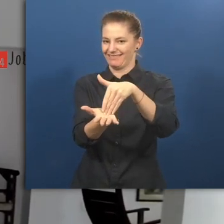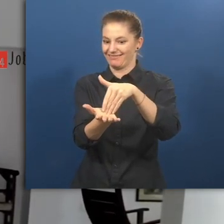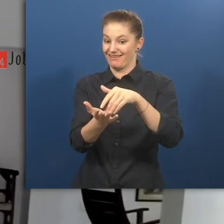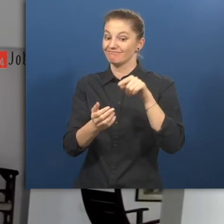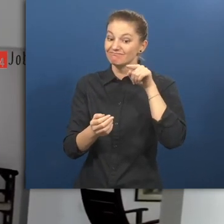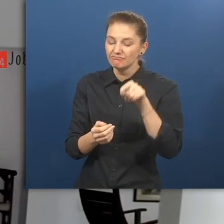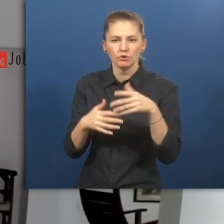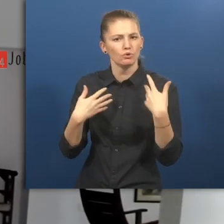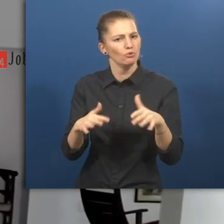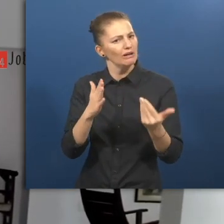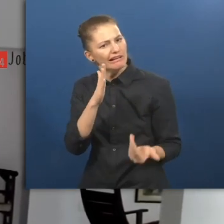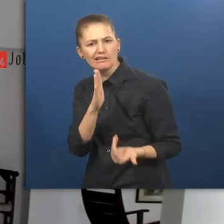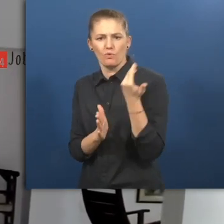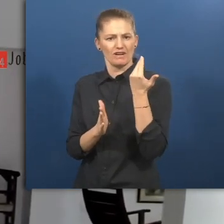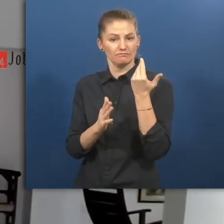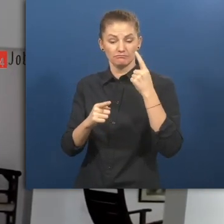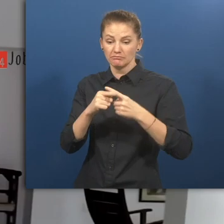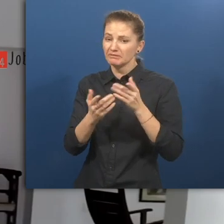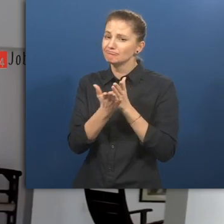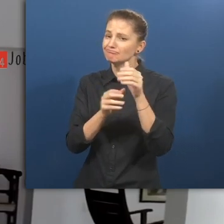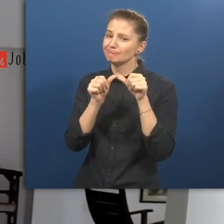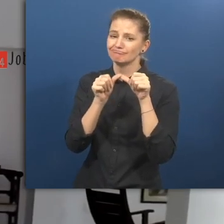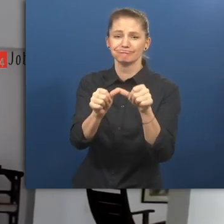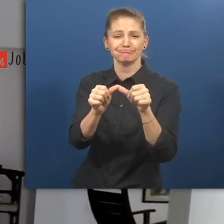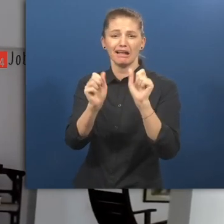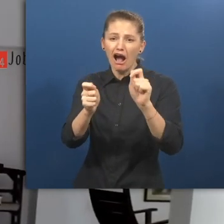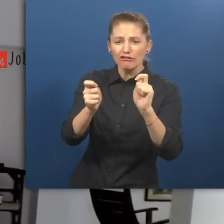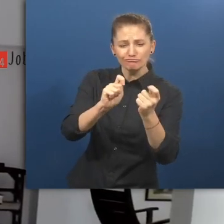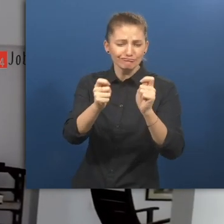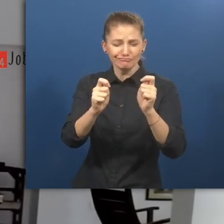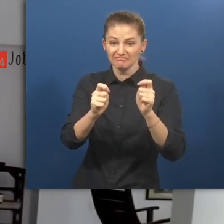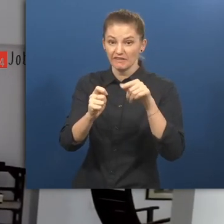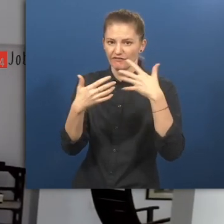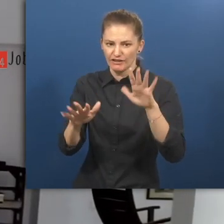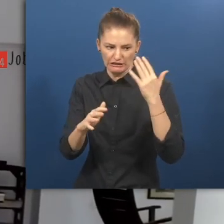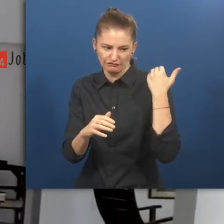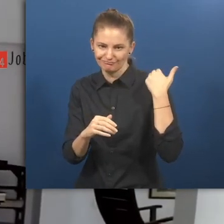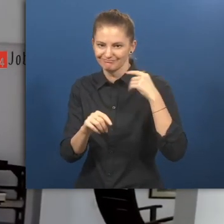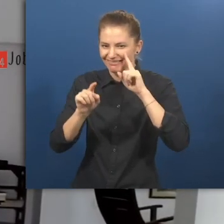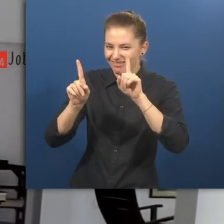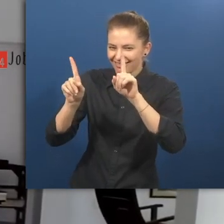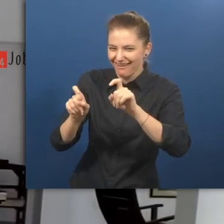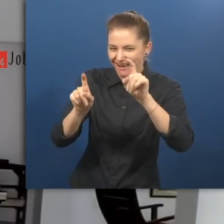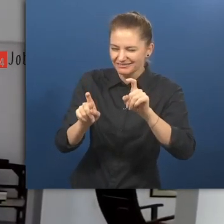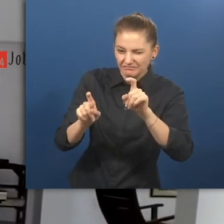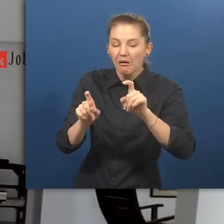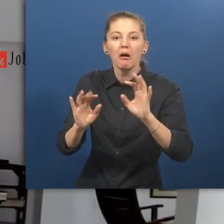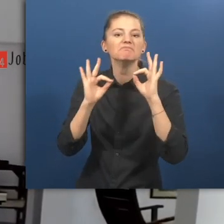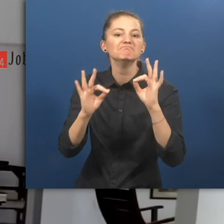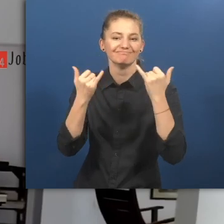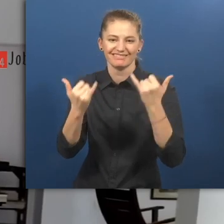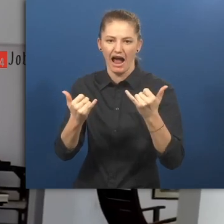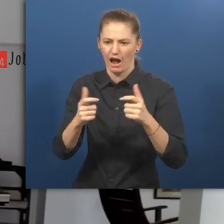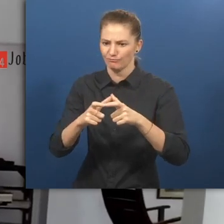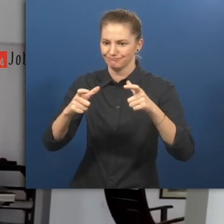it is a sustainable, system-changing model, which we have piloted, tested and